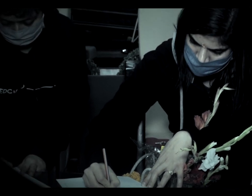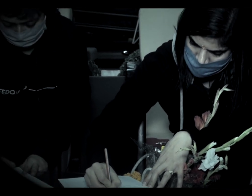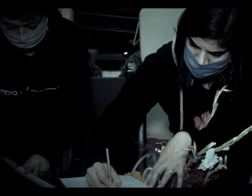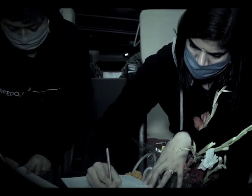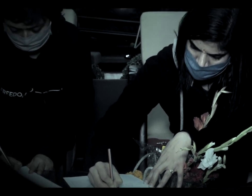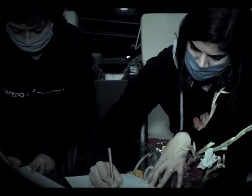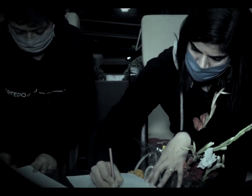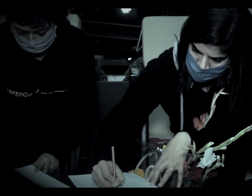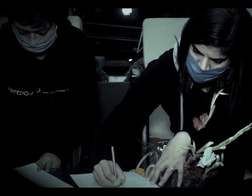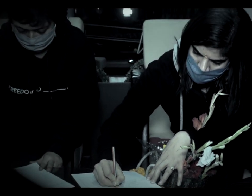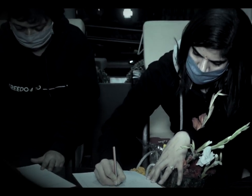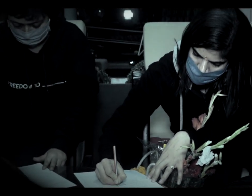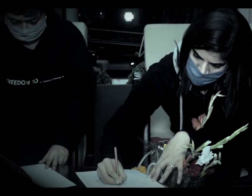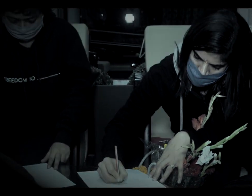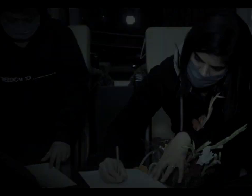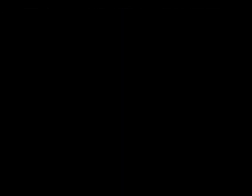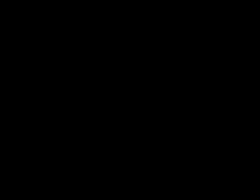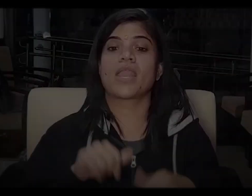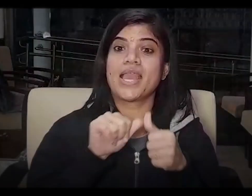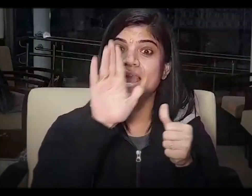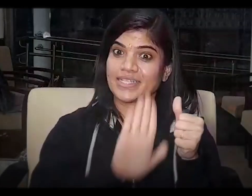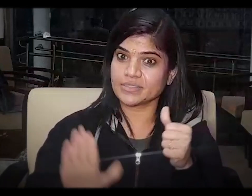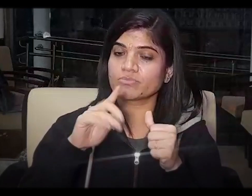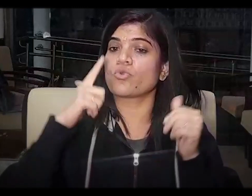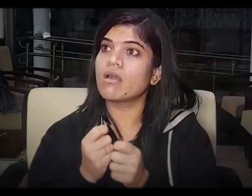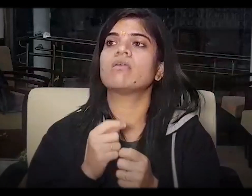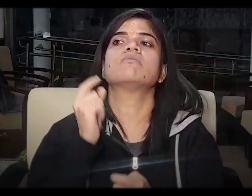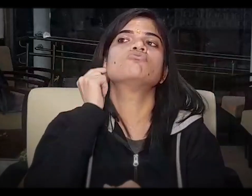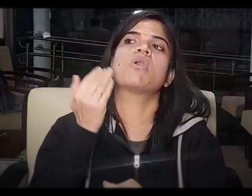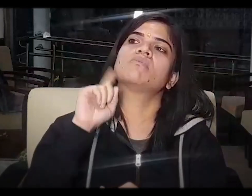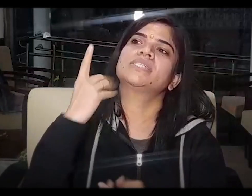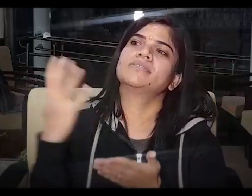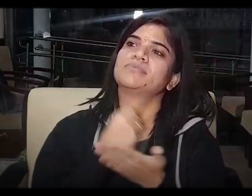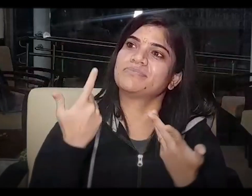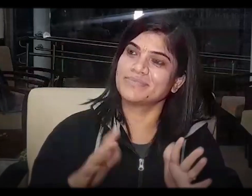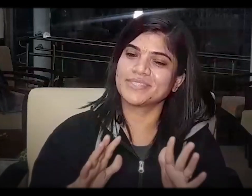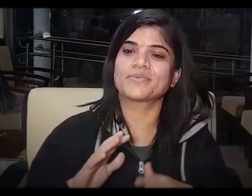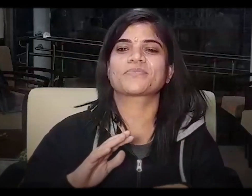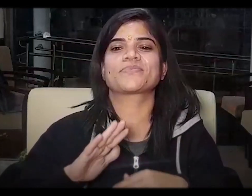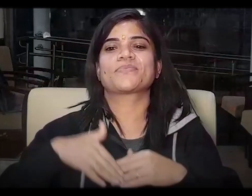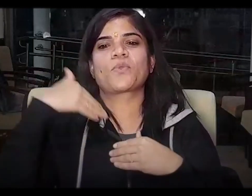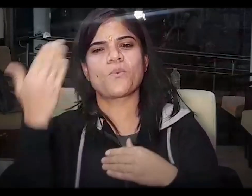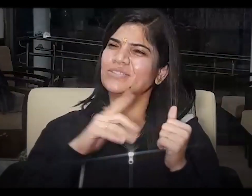the Deaf Olympics, I won 5th position. In the Asian Championship, I won gold in the